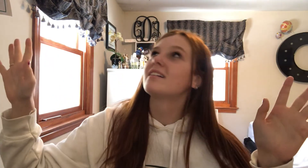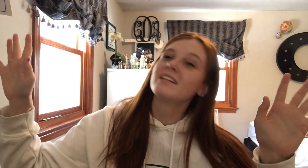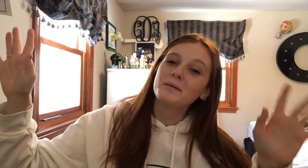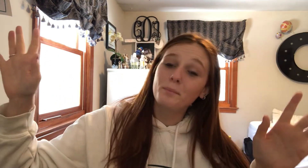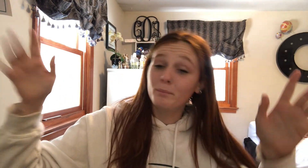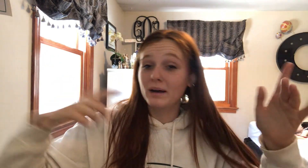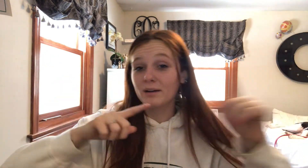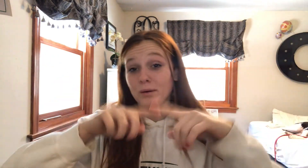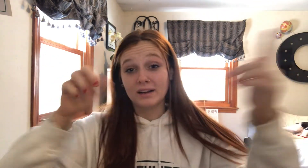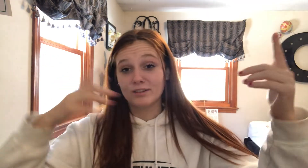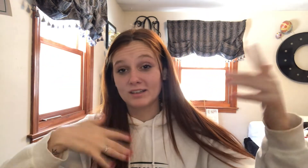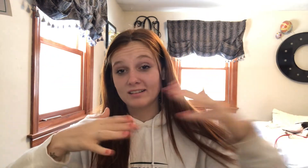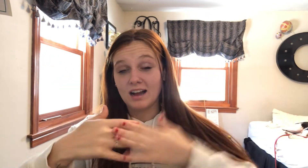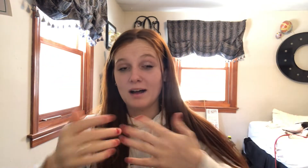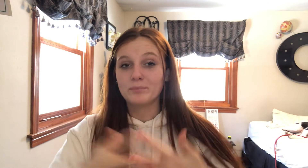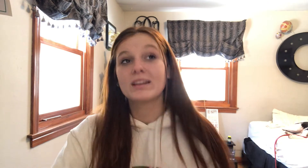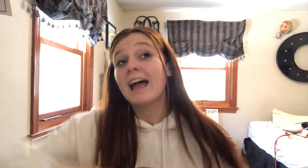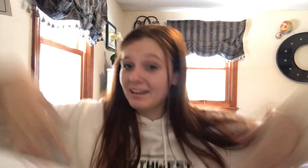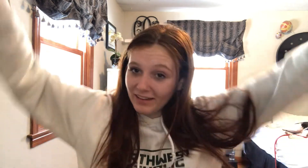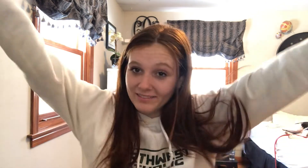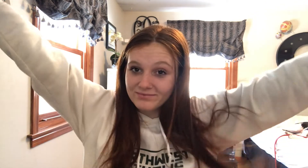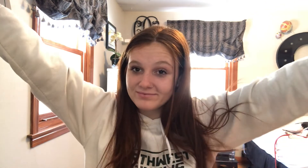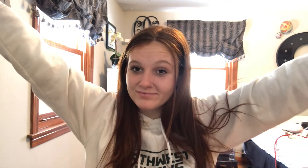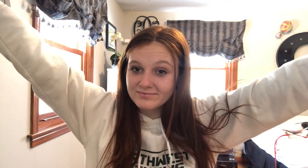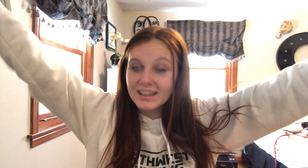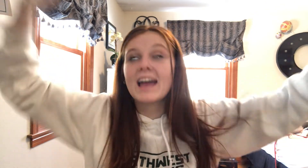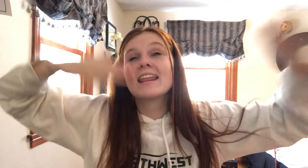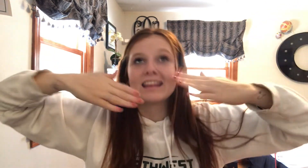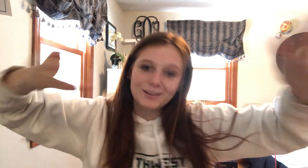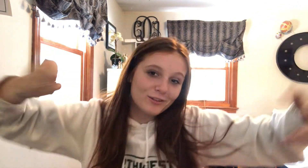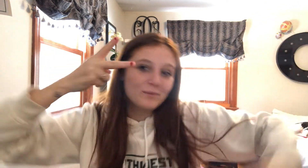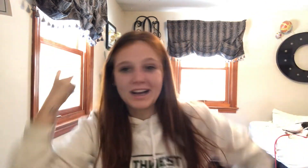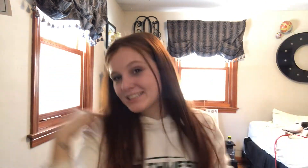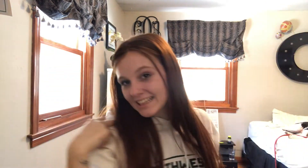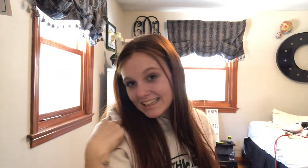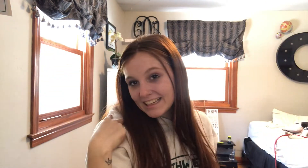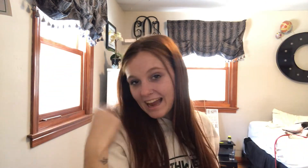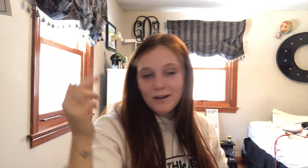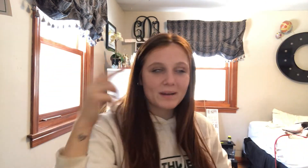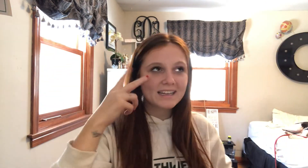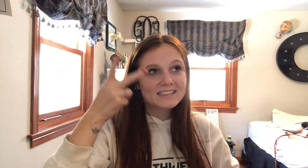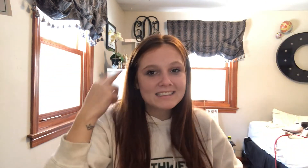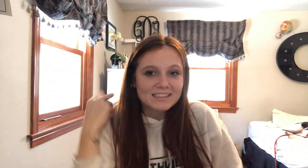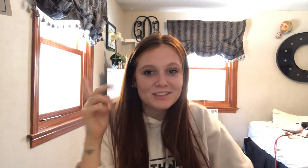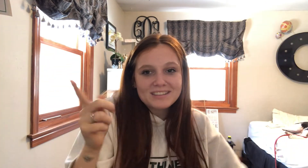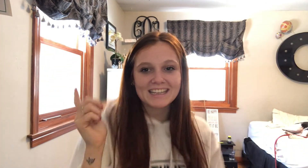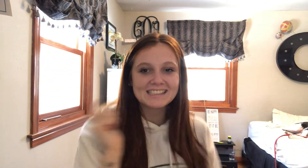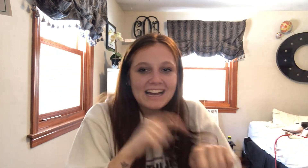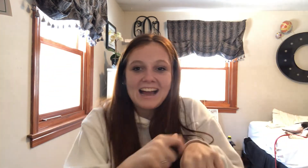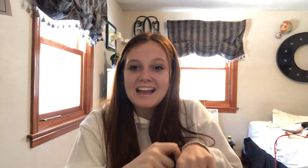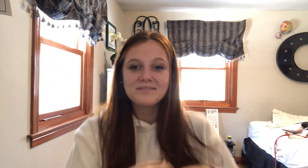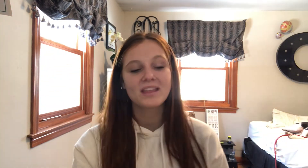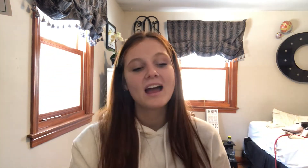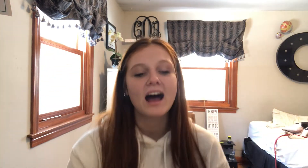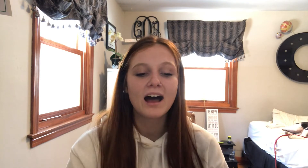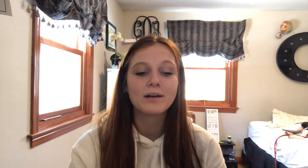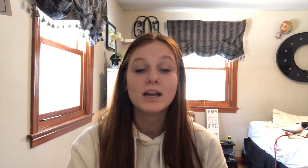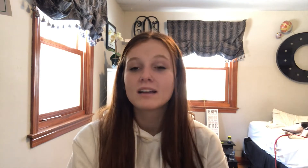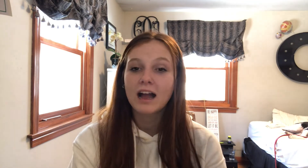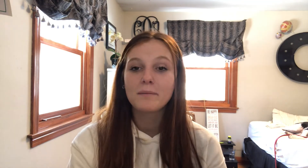but whatever. Um, anyway, thank you for watching. I hope I can see you next time. Um, comment,